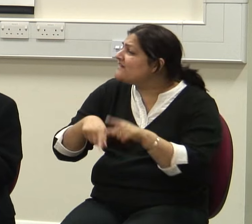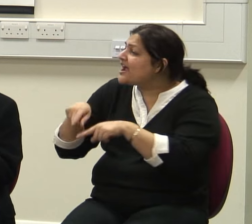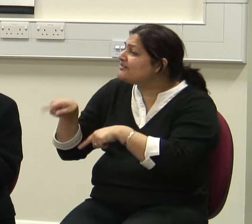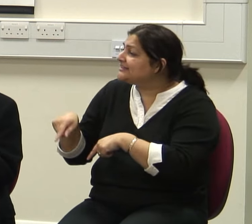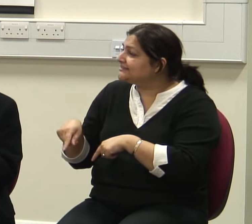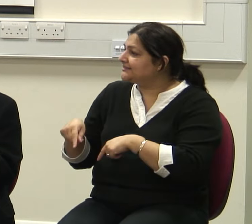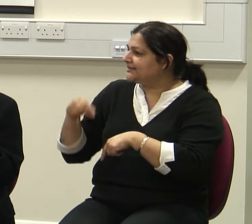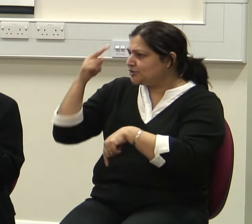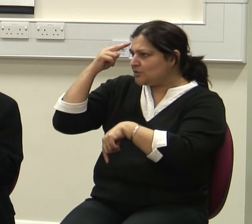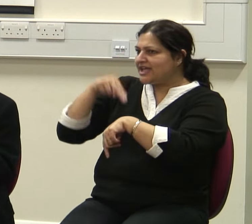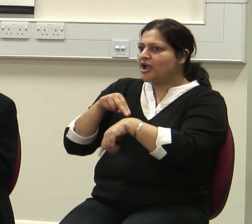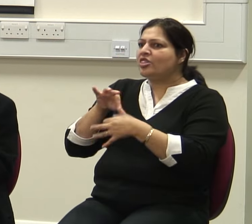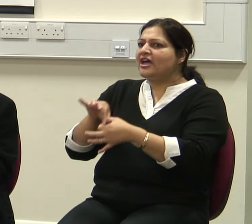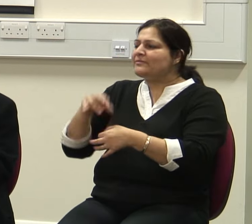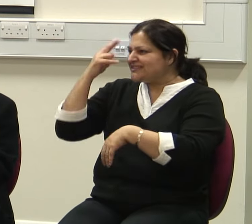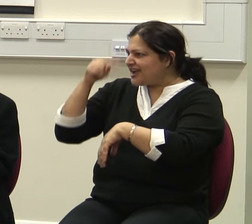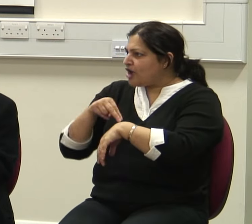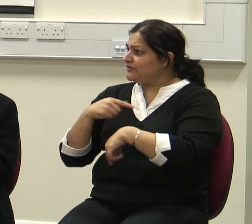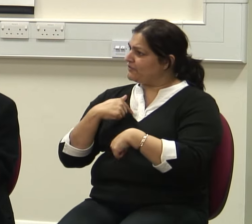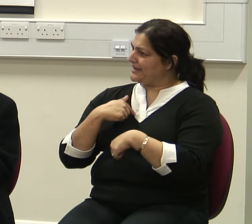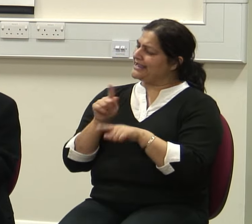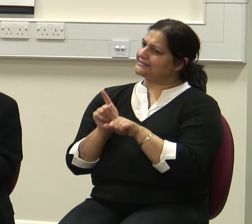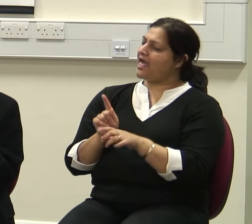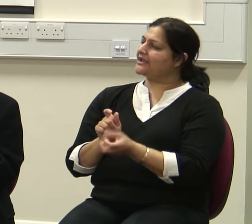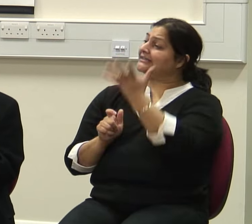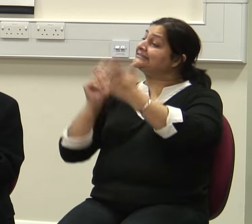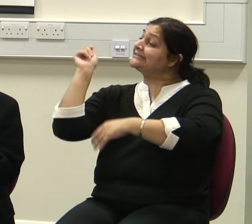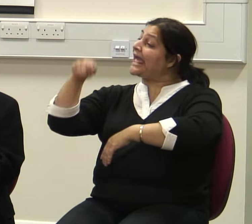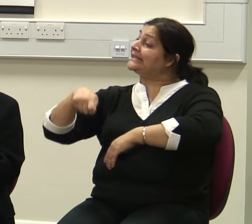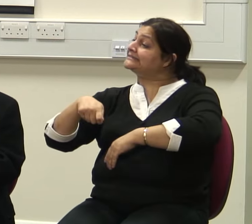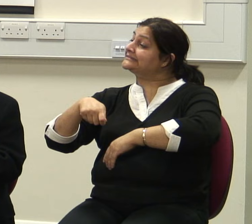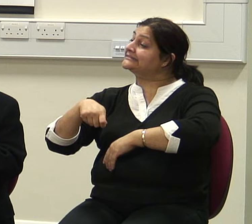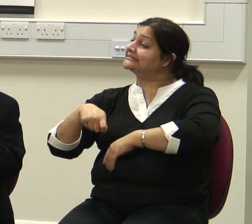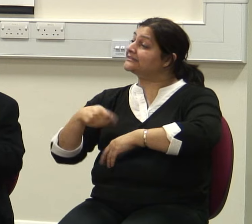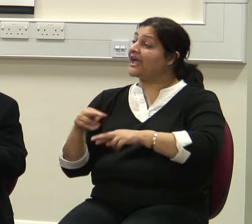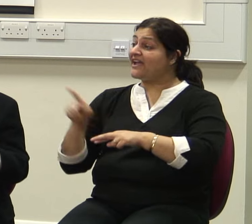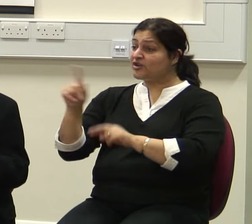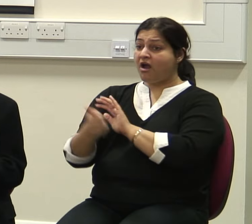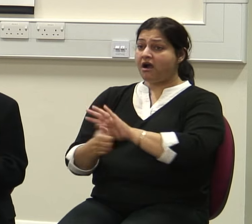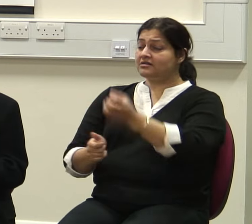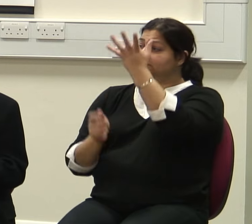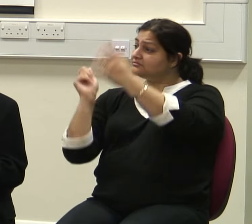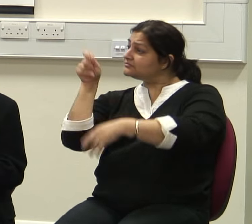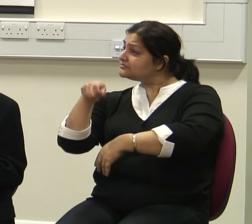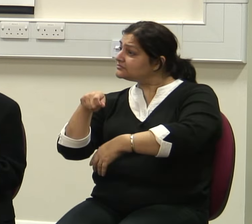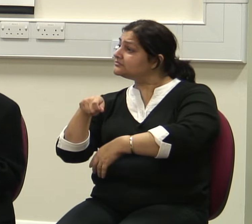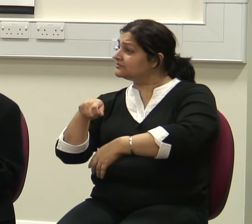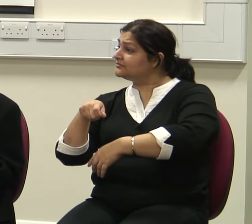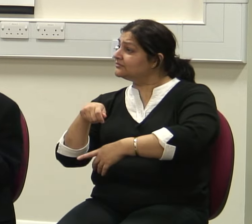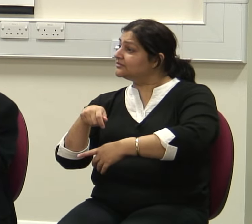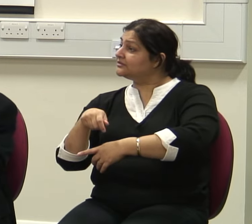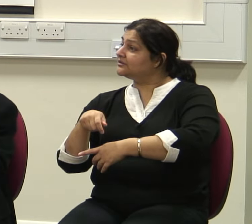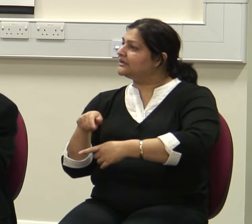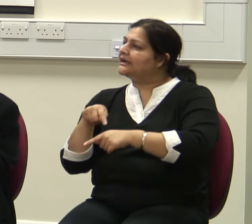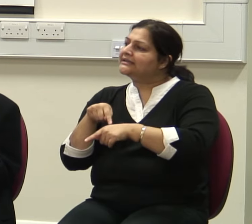tennis game. Now, if you play tennis very well, then your game will depend very much